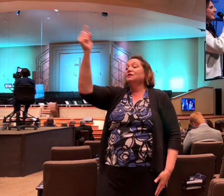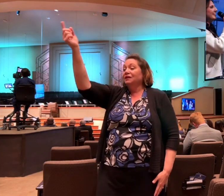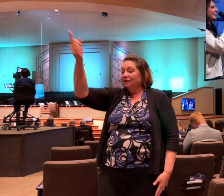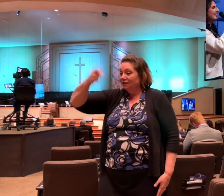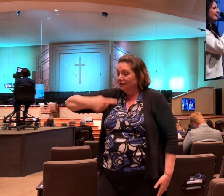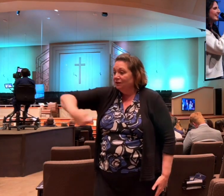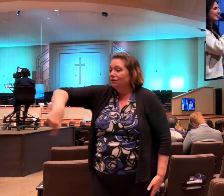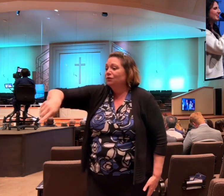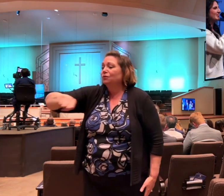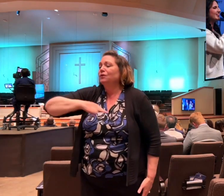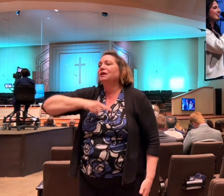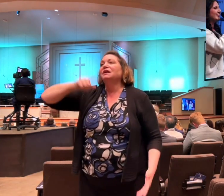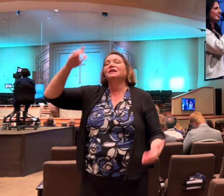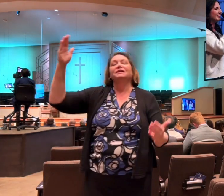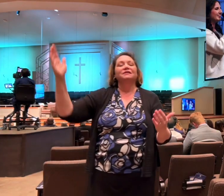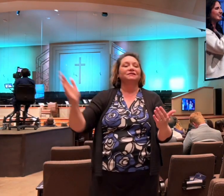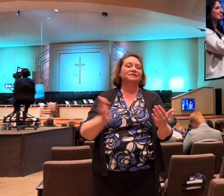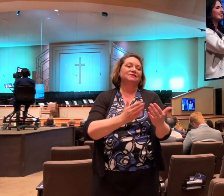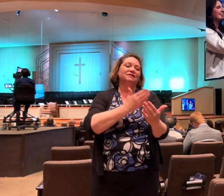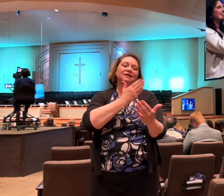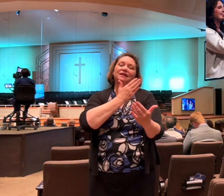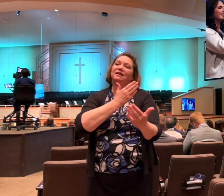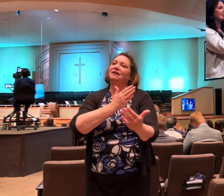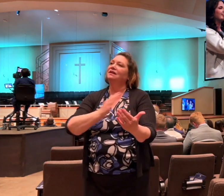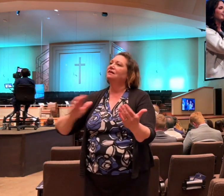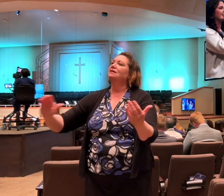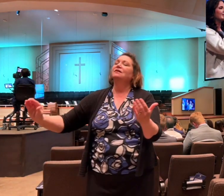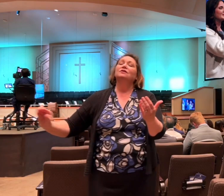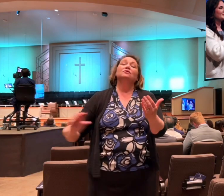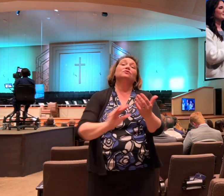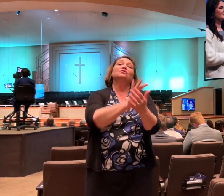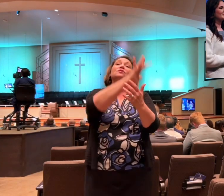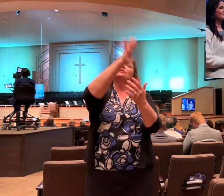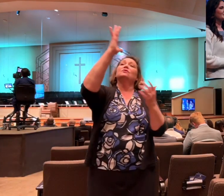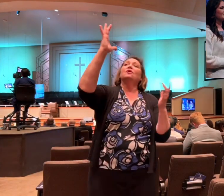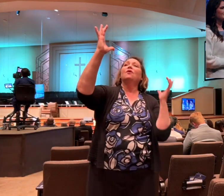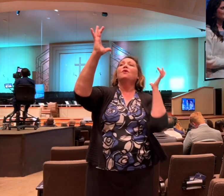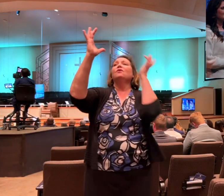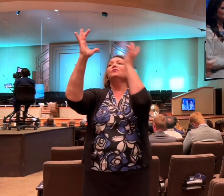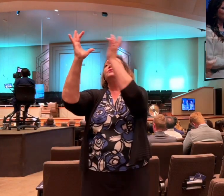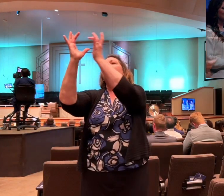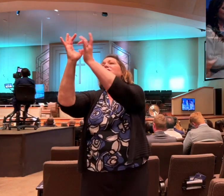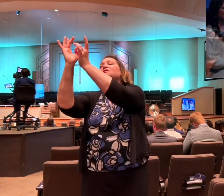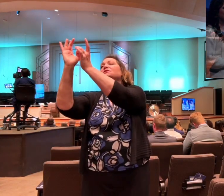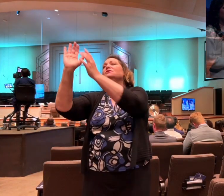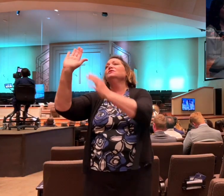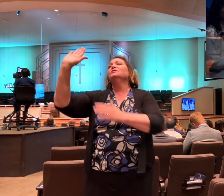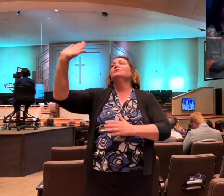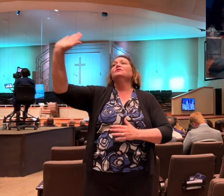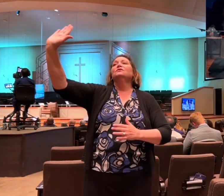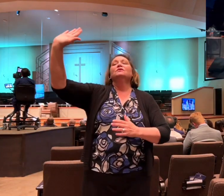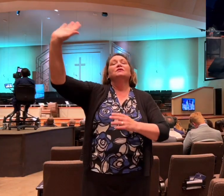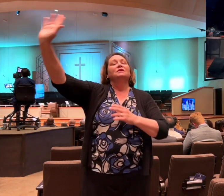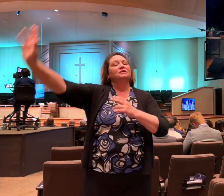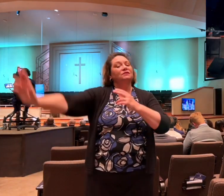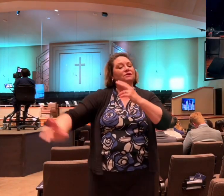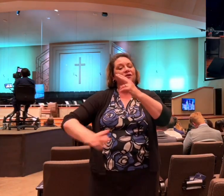will sing. Glory to your